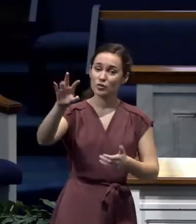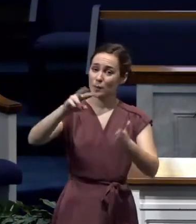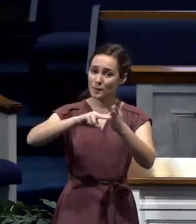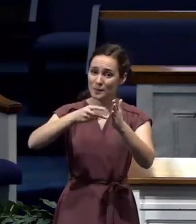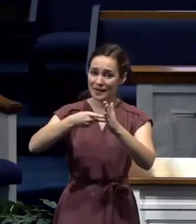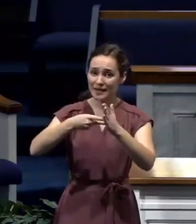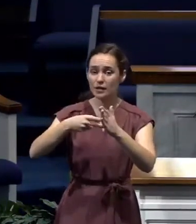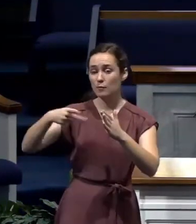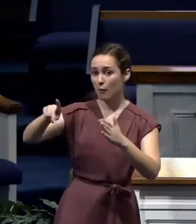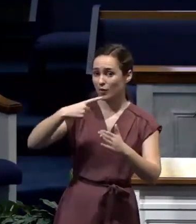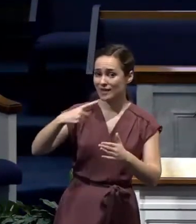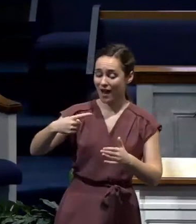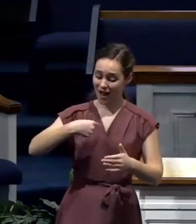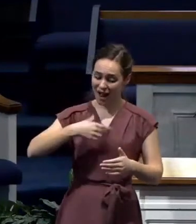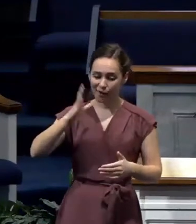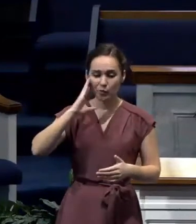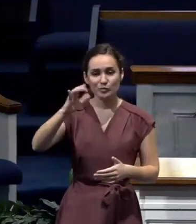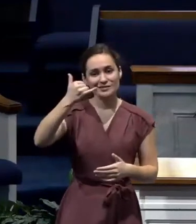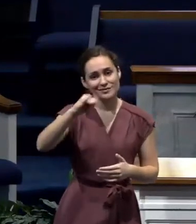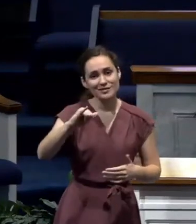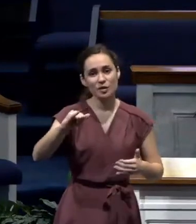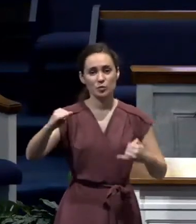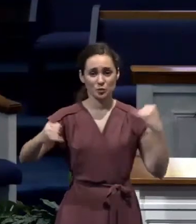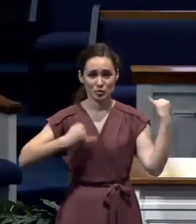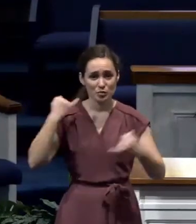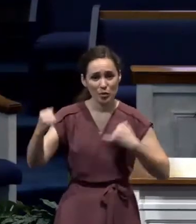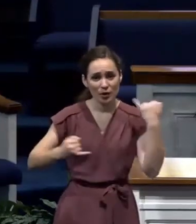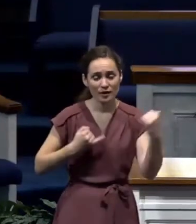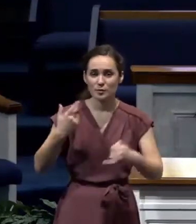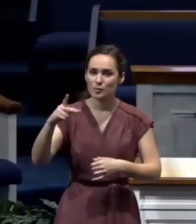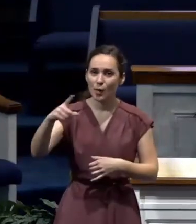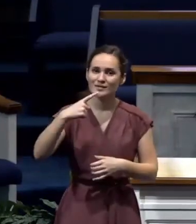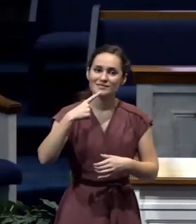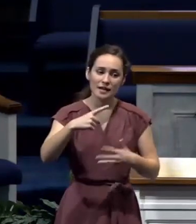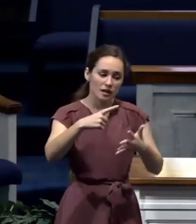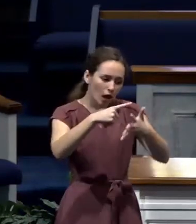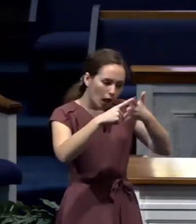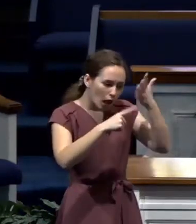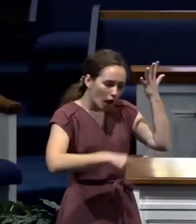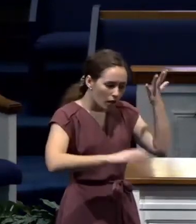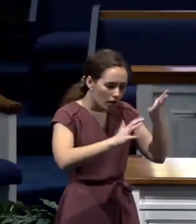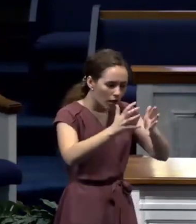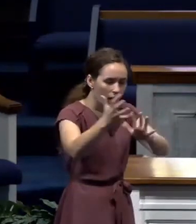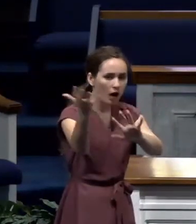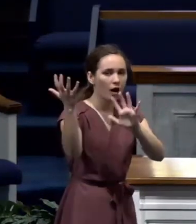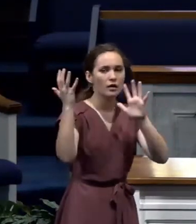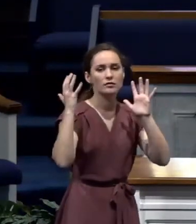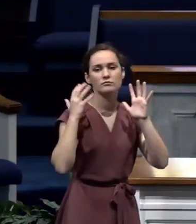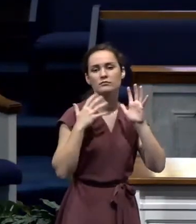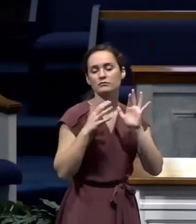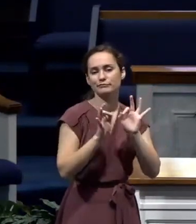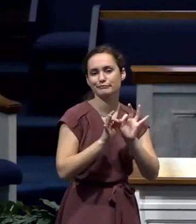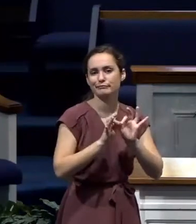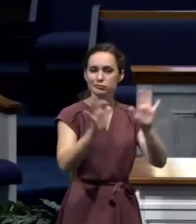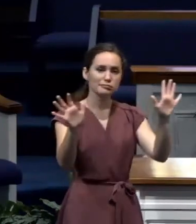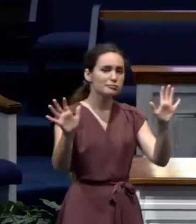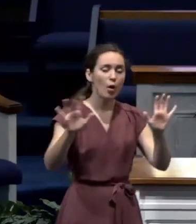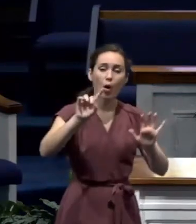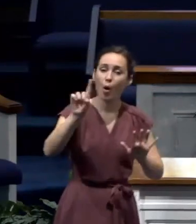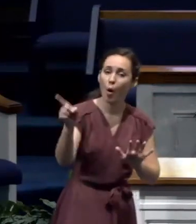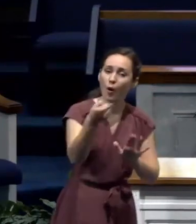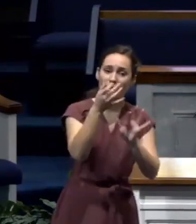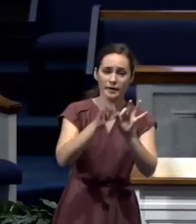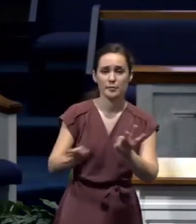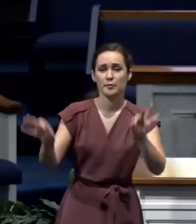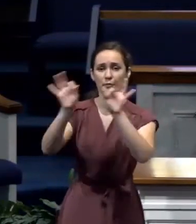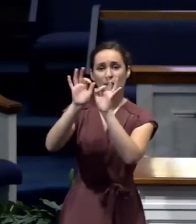You know, Paul's response, I love it. He said, you know what? None of that stuff matters. The only thing that matters to me is that because of my